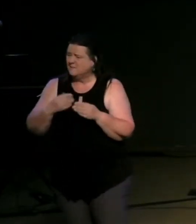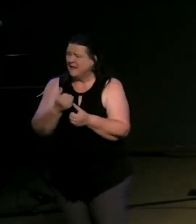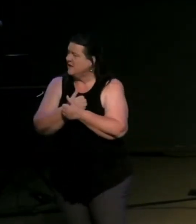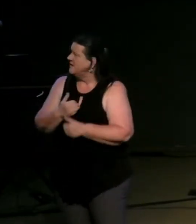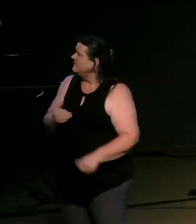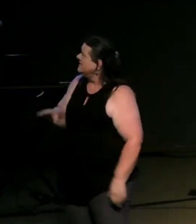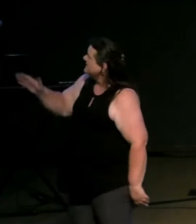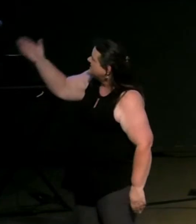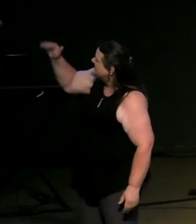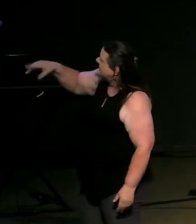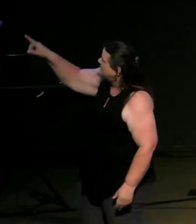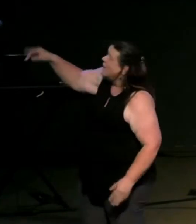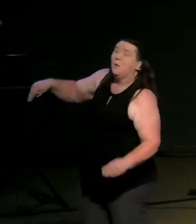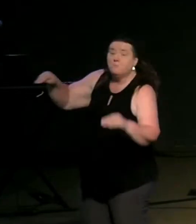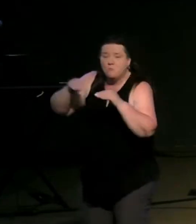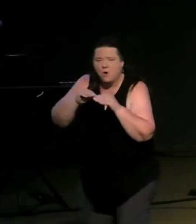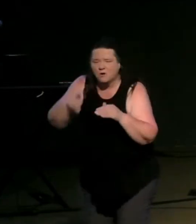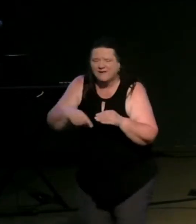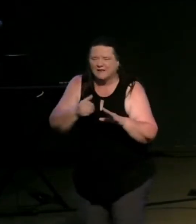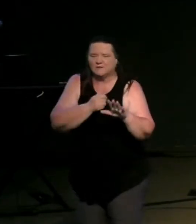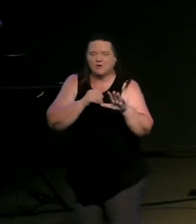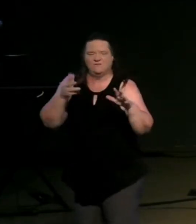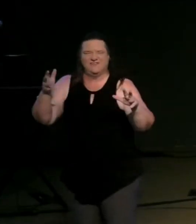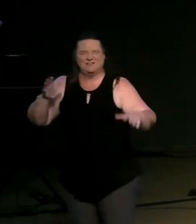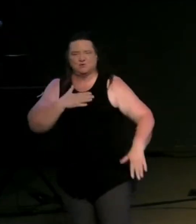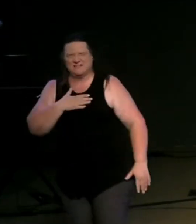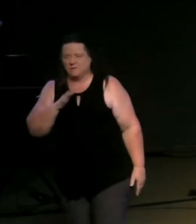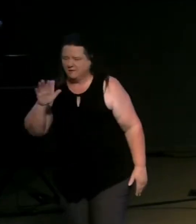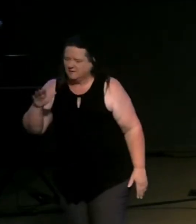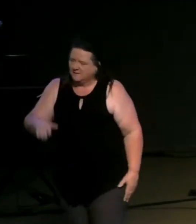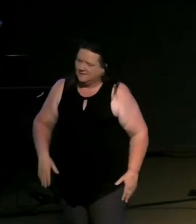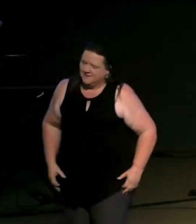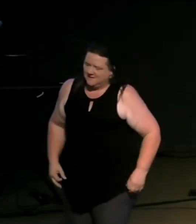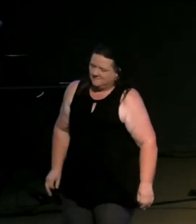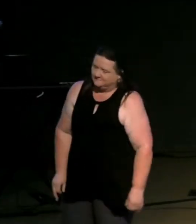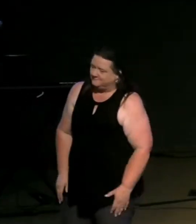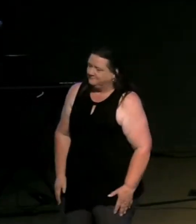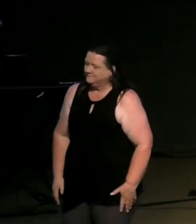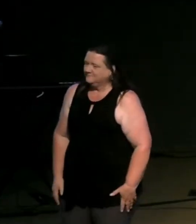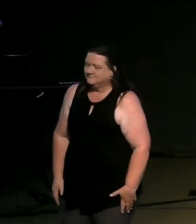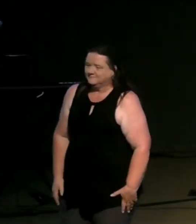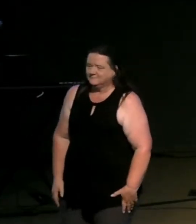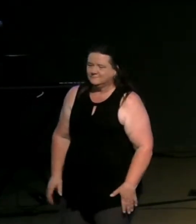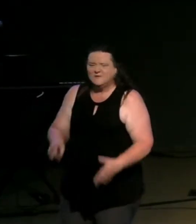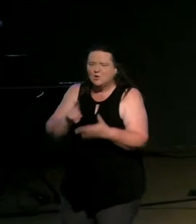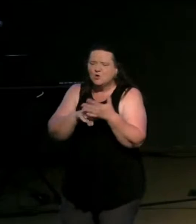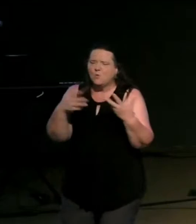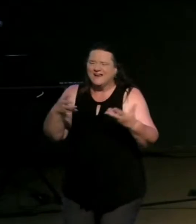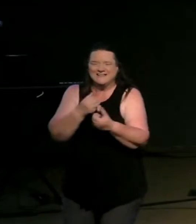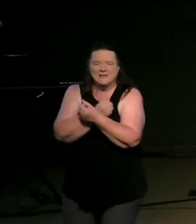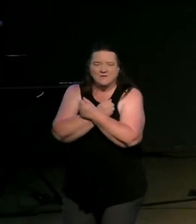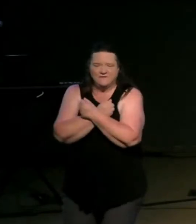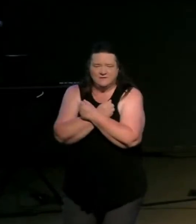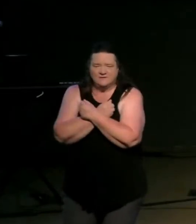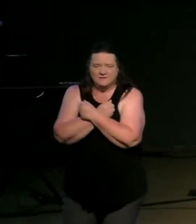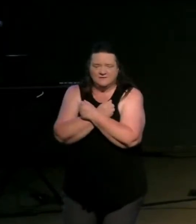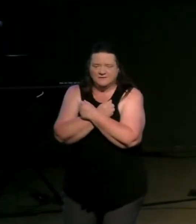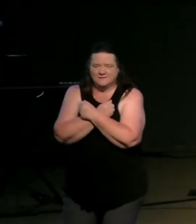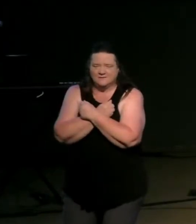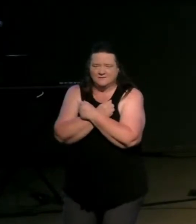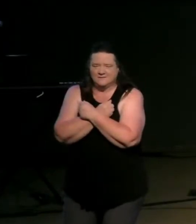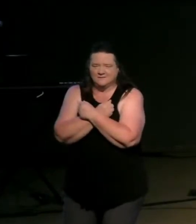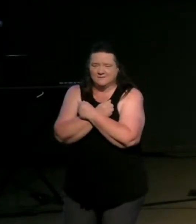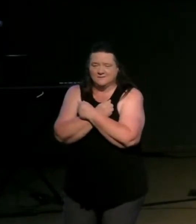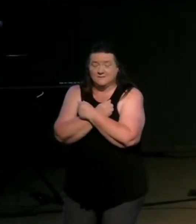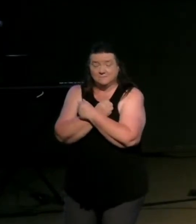one there's even more oh we already you already did that we had that so so what is love the